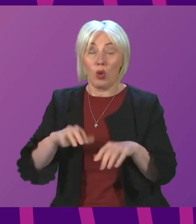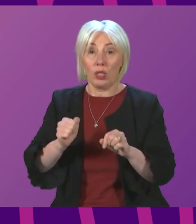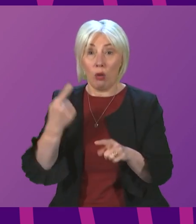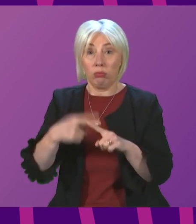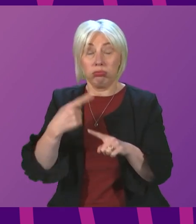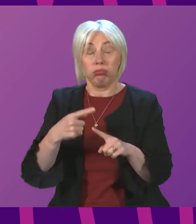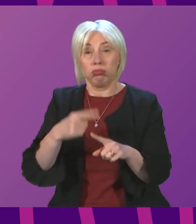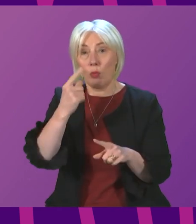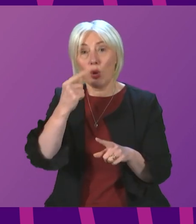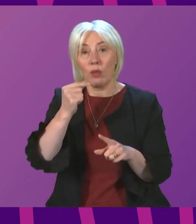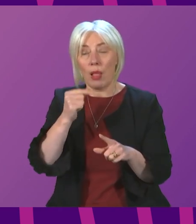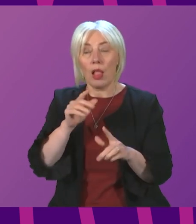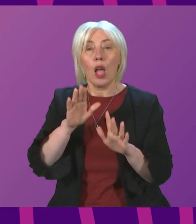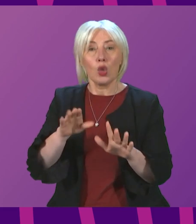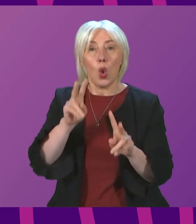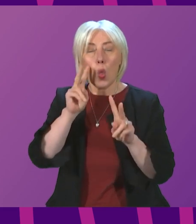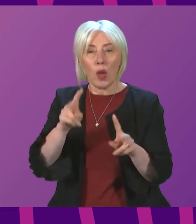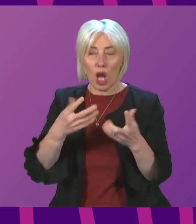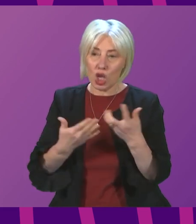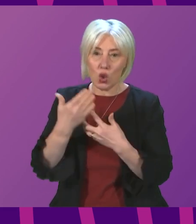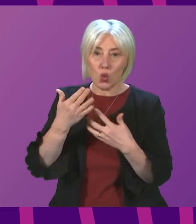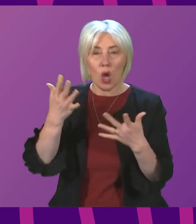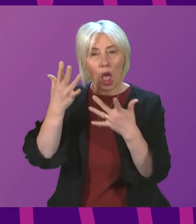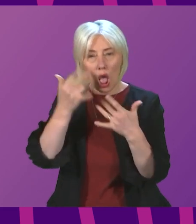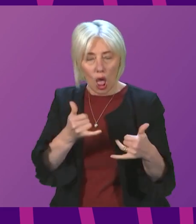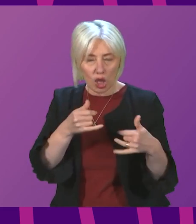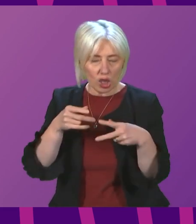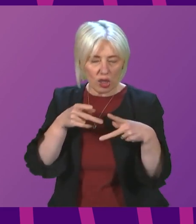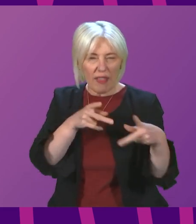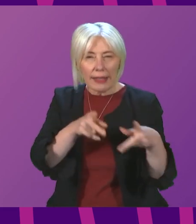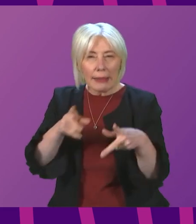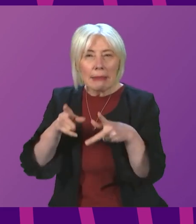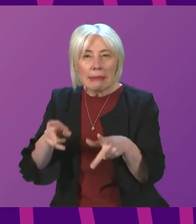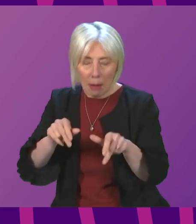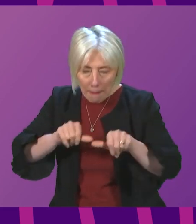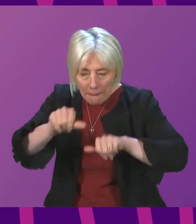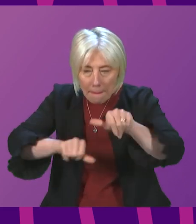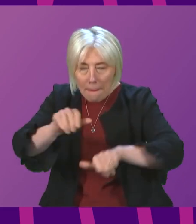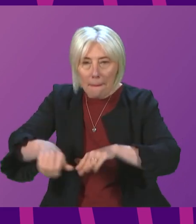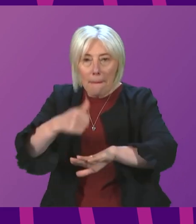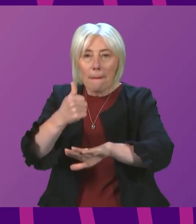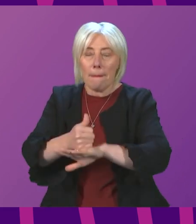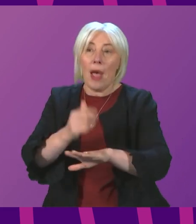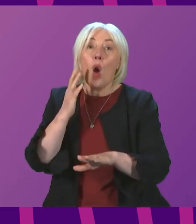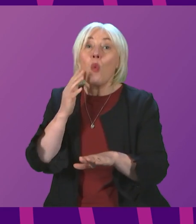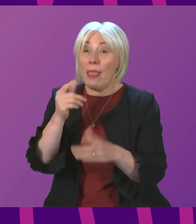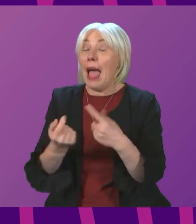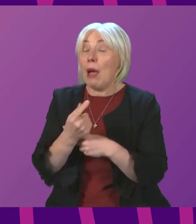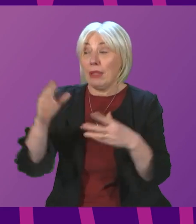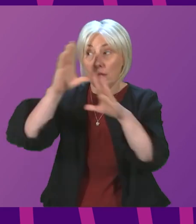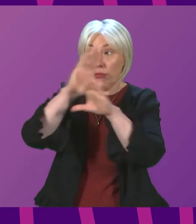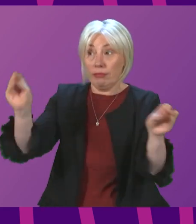to get a proportionate and targeted new surveillance system in place. And as that work proceeds, we will keep parliament up to date.